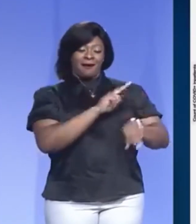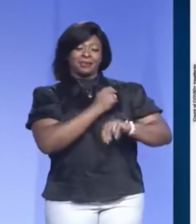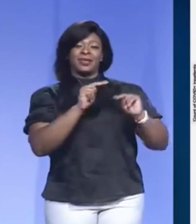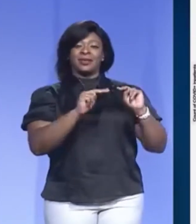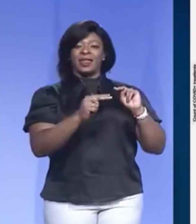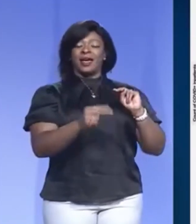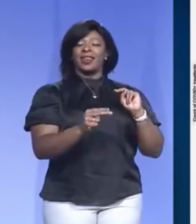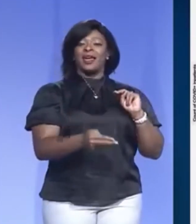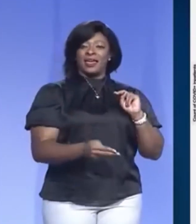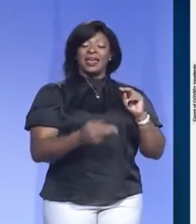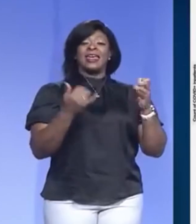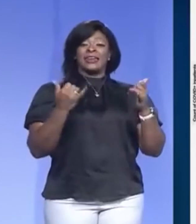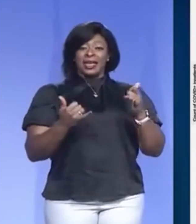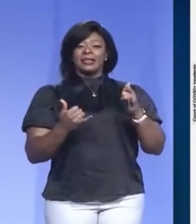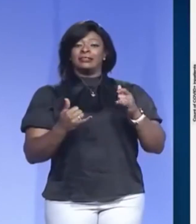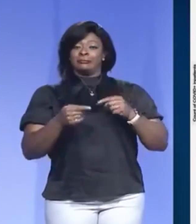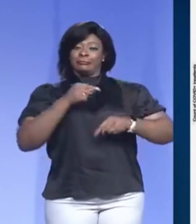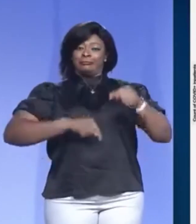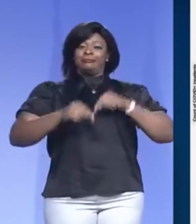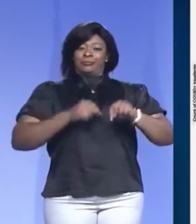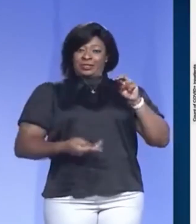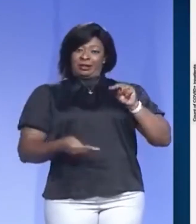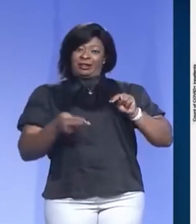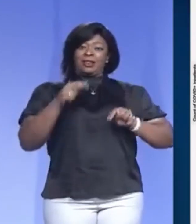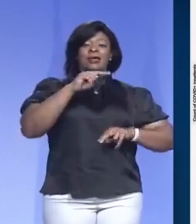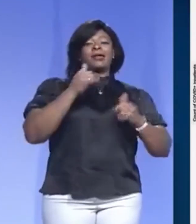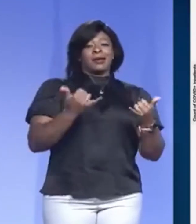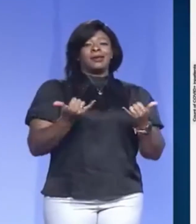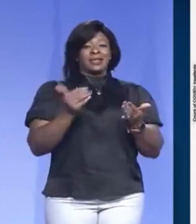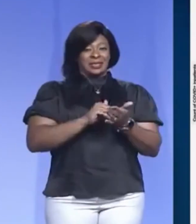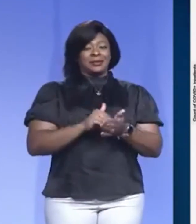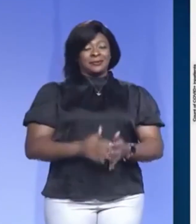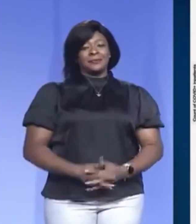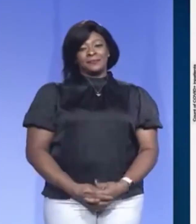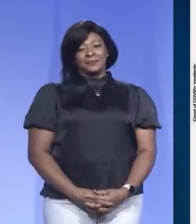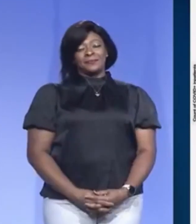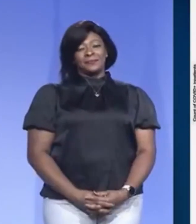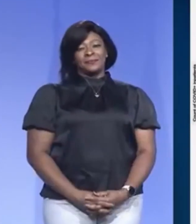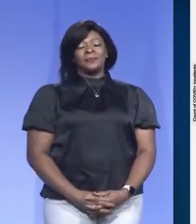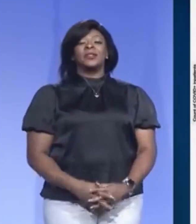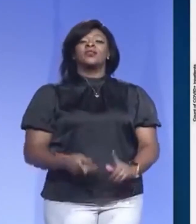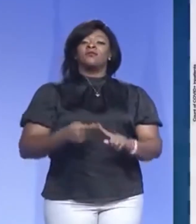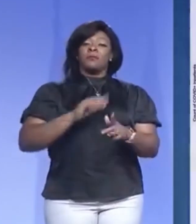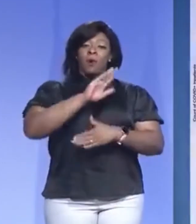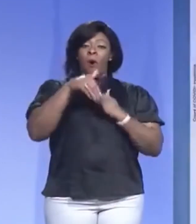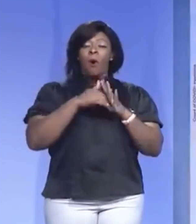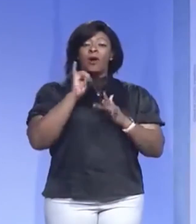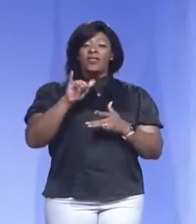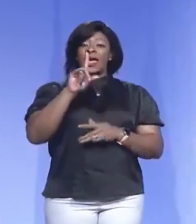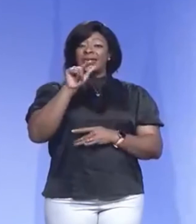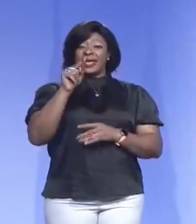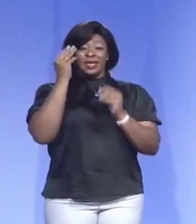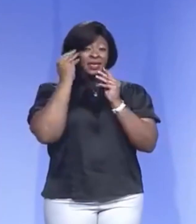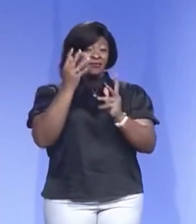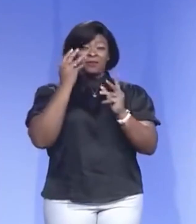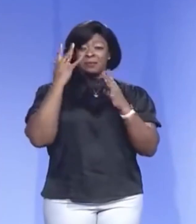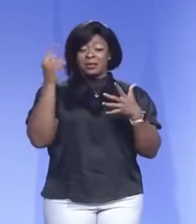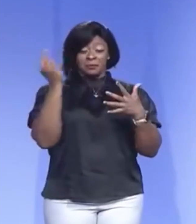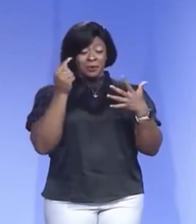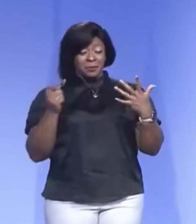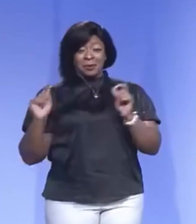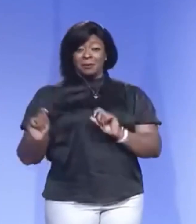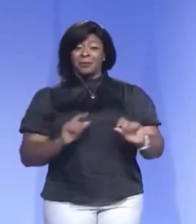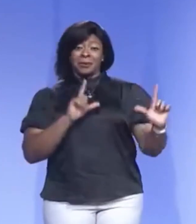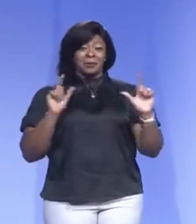that has now reversed and begun to climb again so from all of these data points what we are